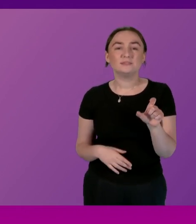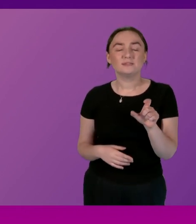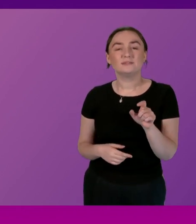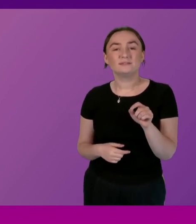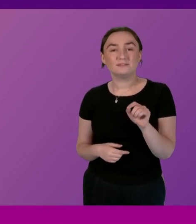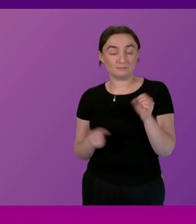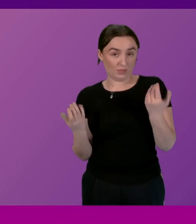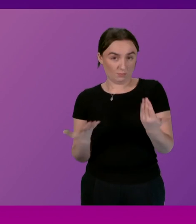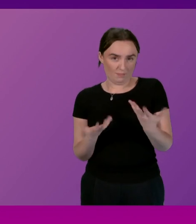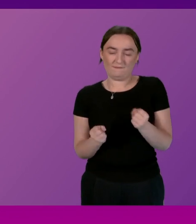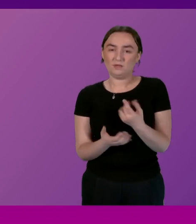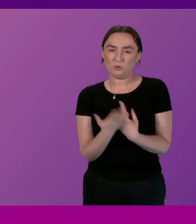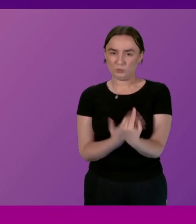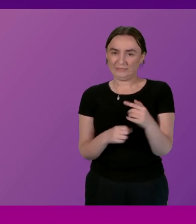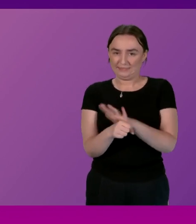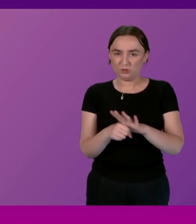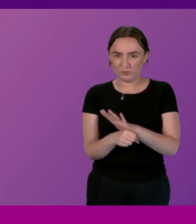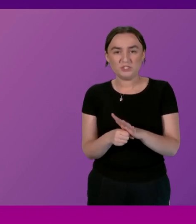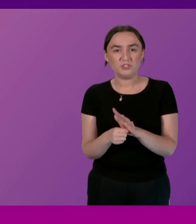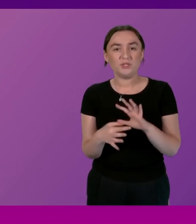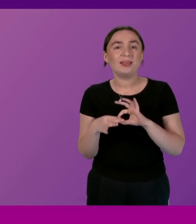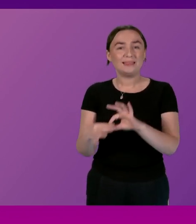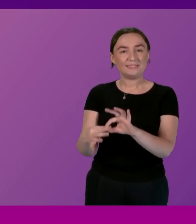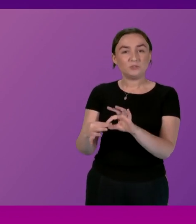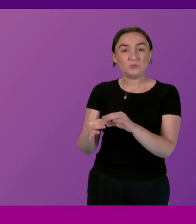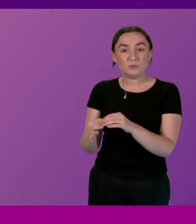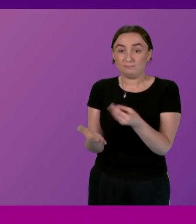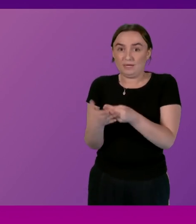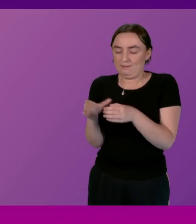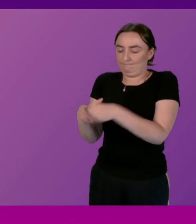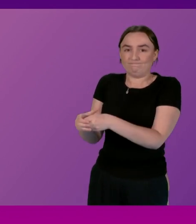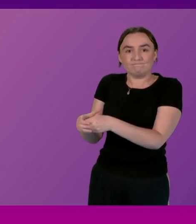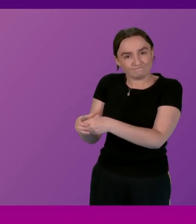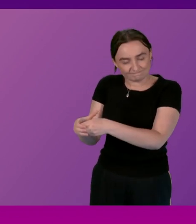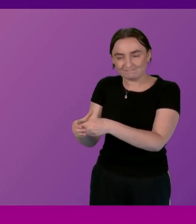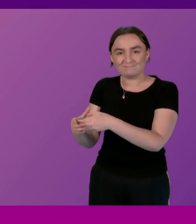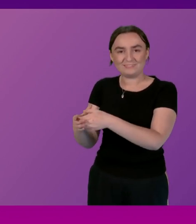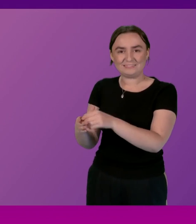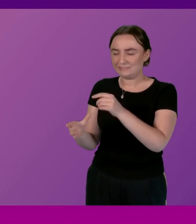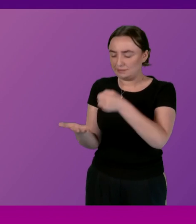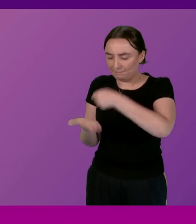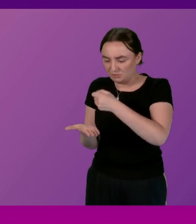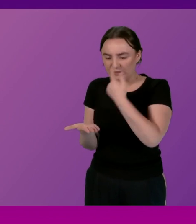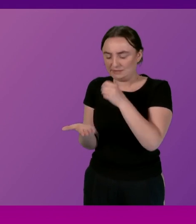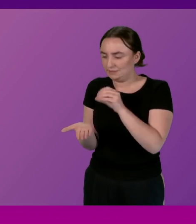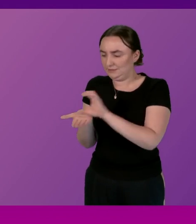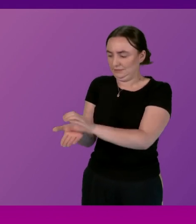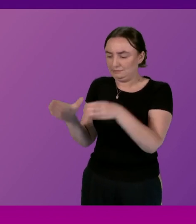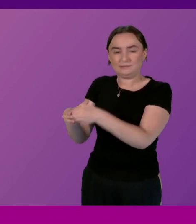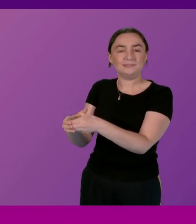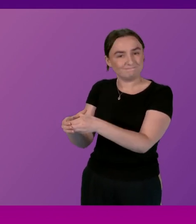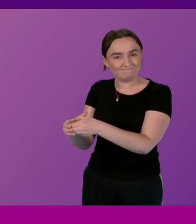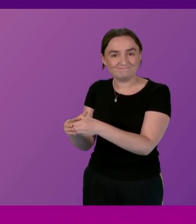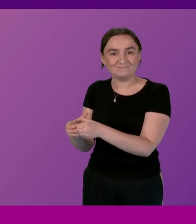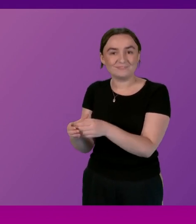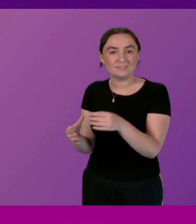currently there's a unique situation that exists with regards to ring fencing funding that comes from the UK government and we've had that guaranteed